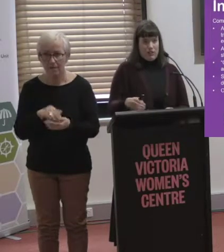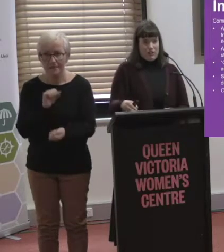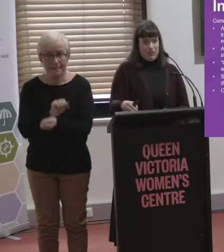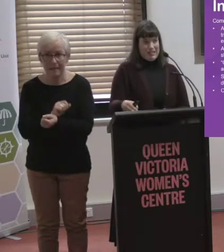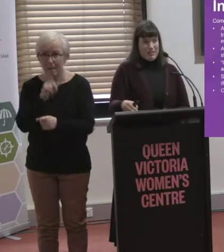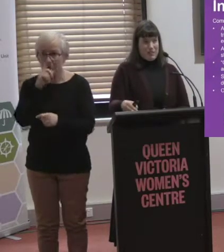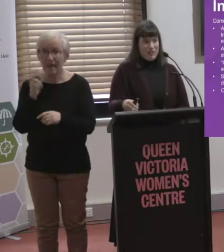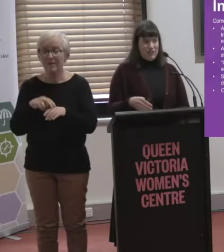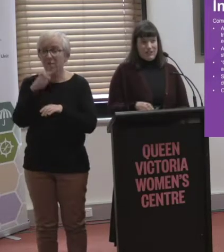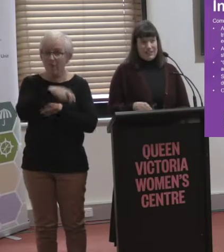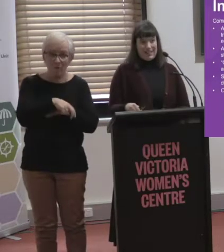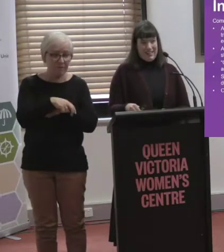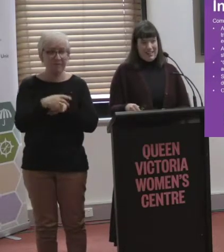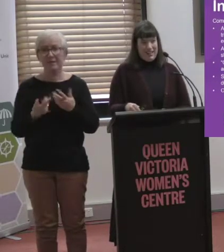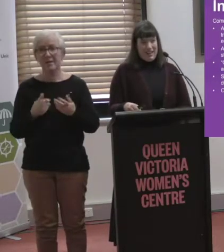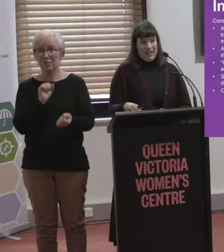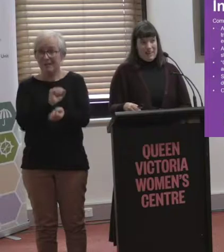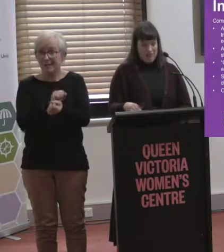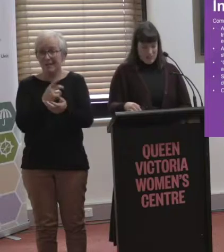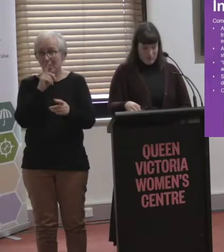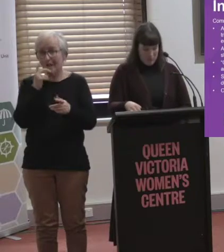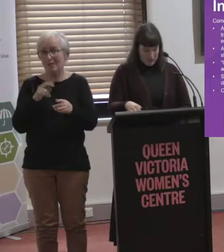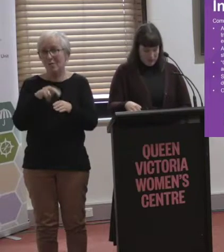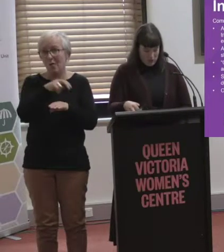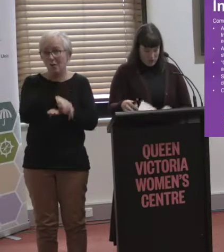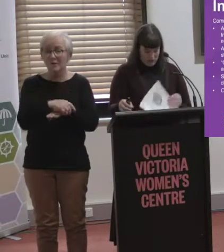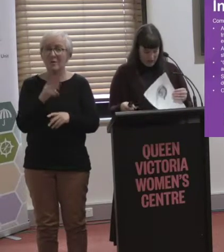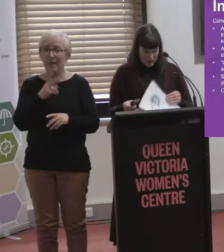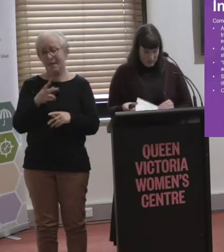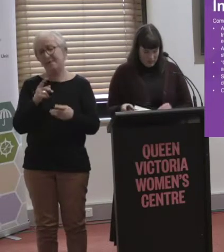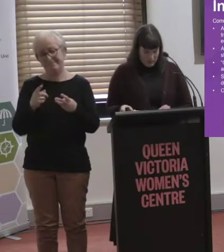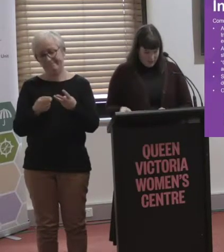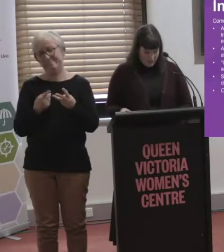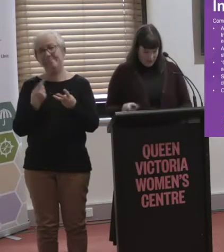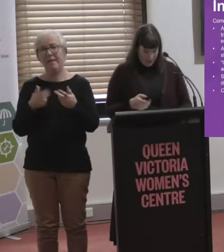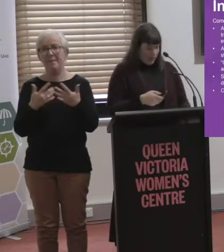point in the journey is not accessible, you're stuck there. So that was a big issue as well.